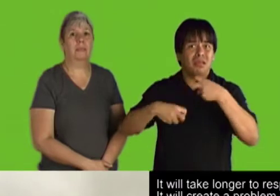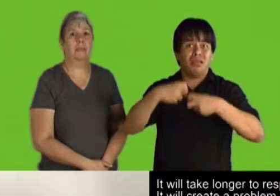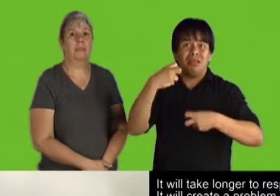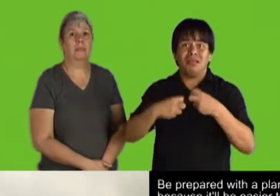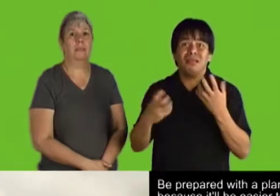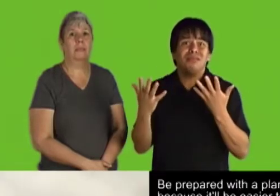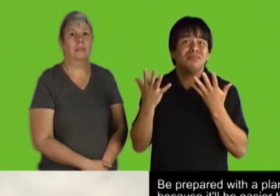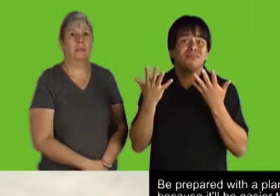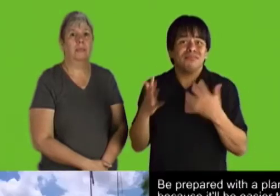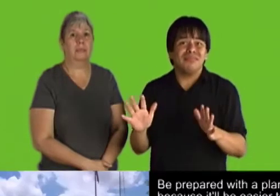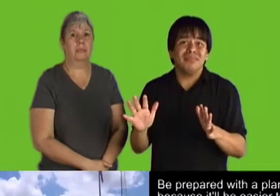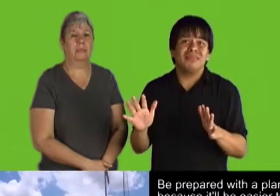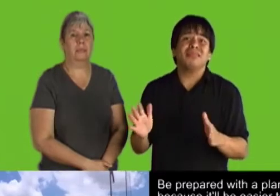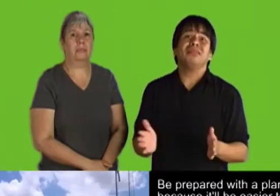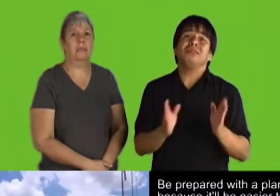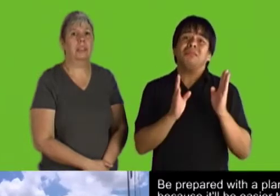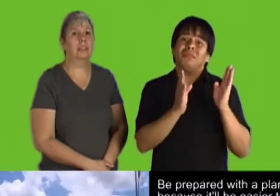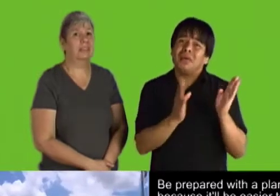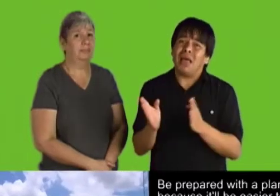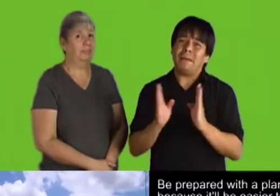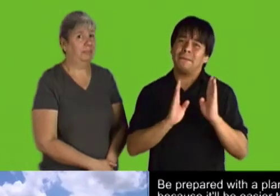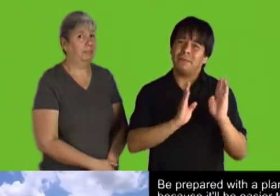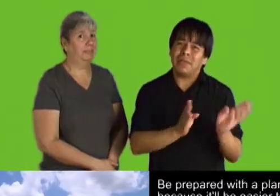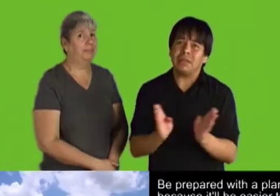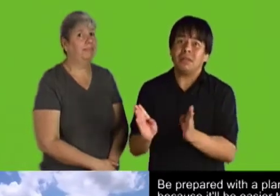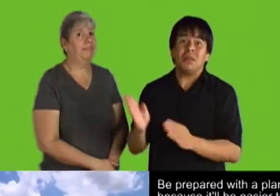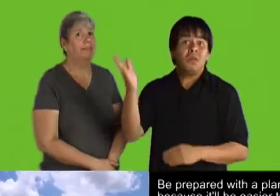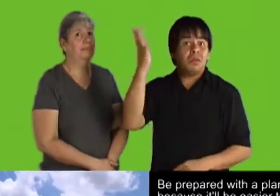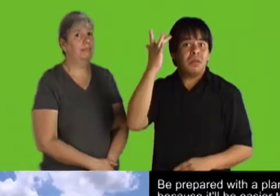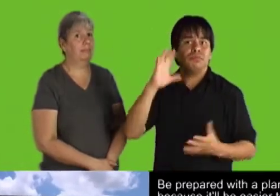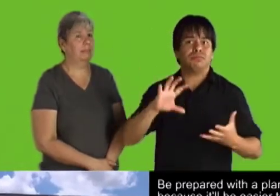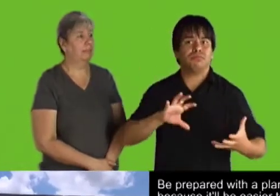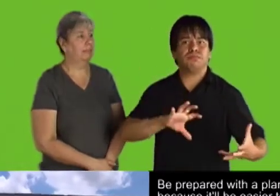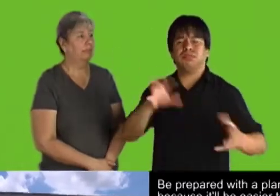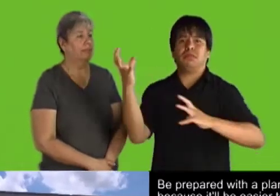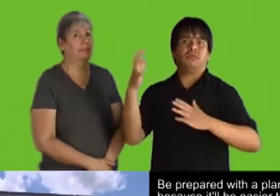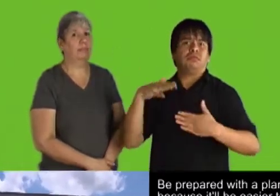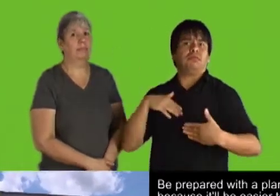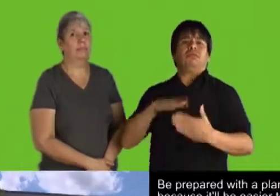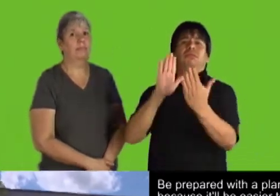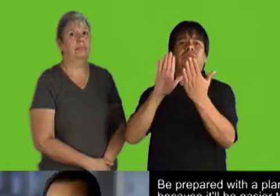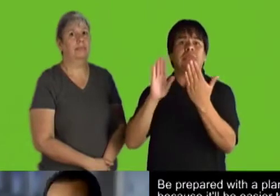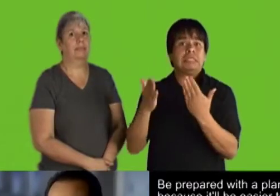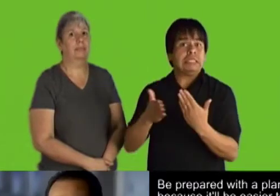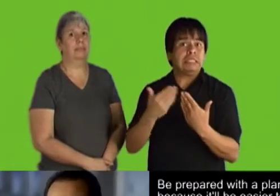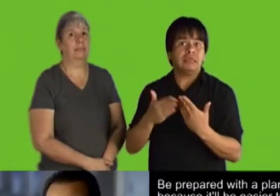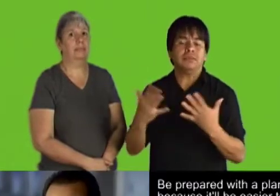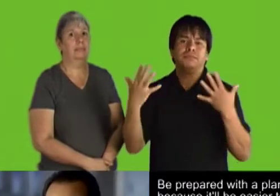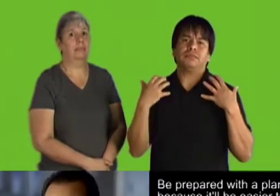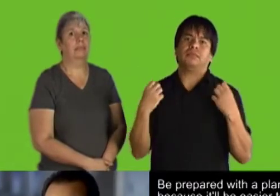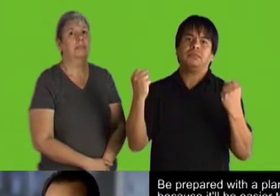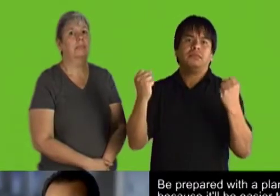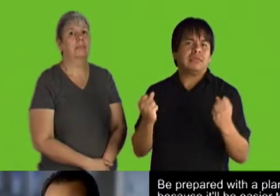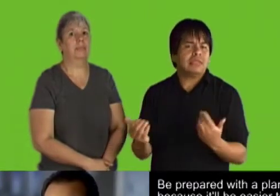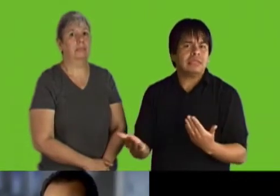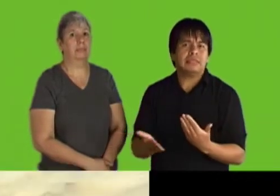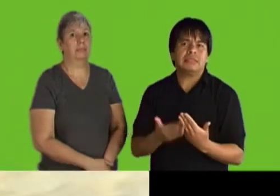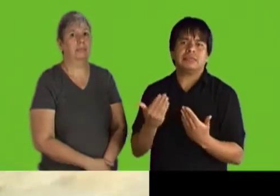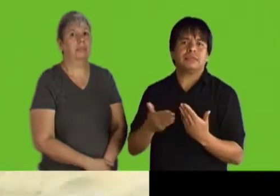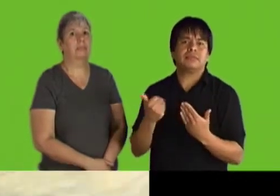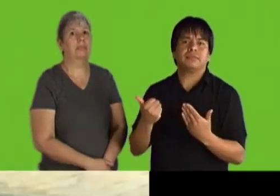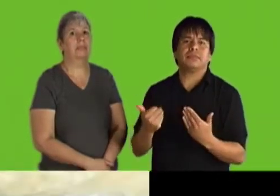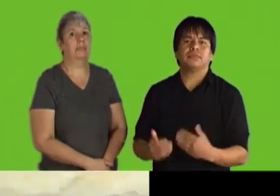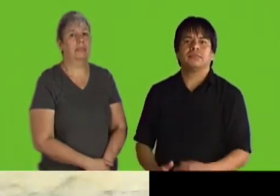exists. Be prepared with a plan, because it'll be easier to face a disaster, and to recover that much easier.